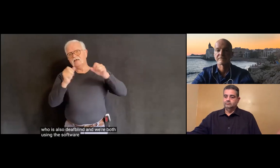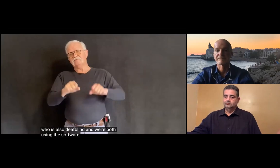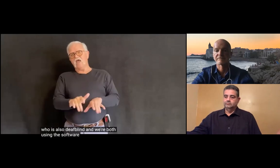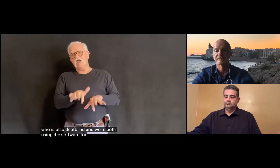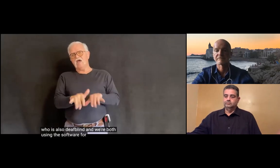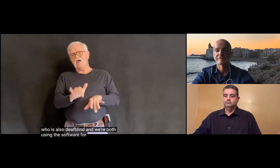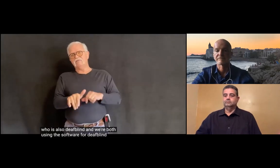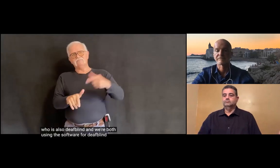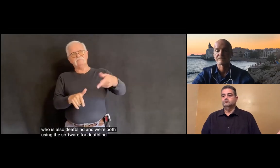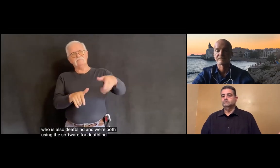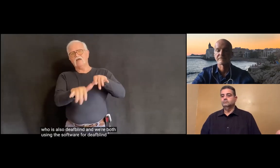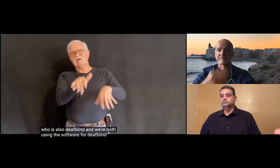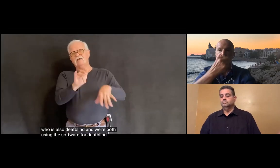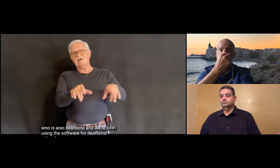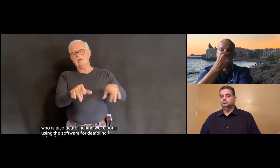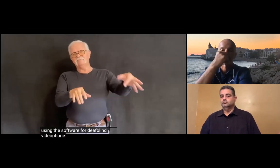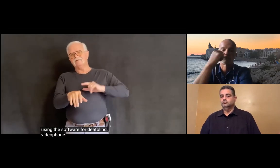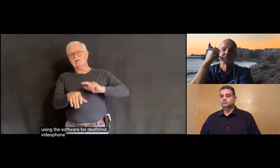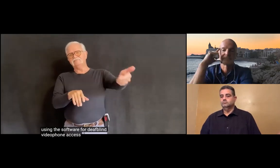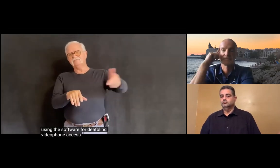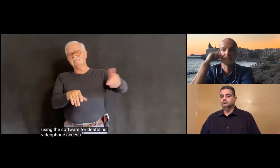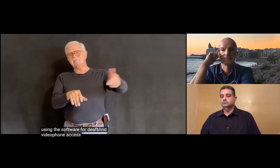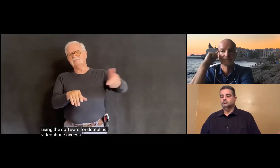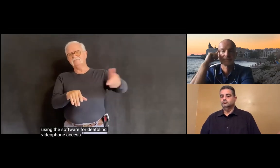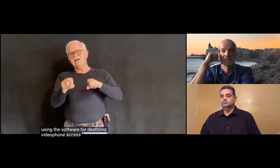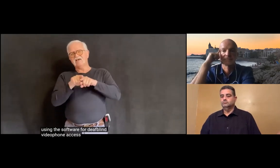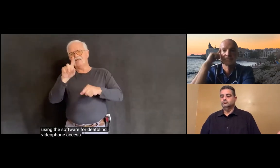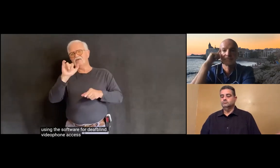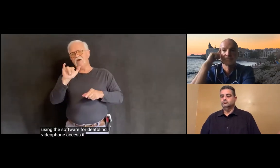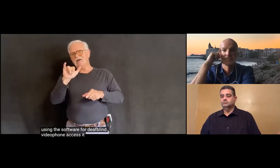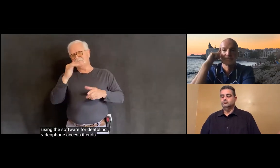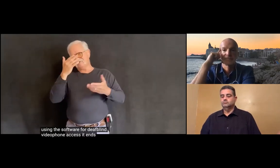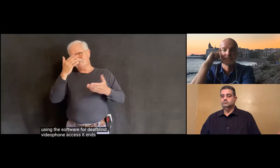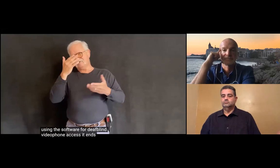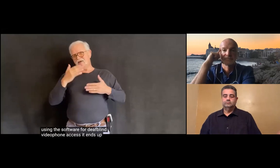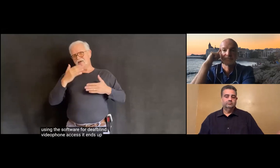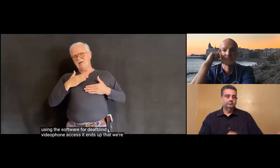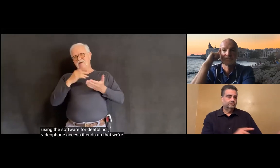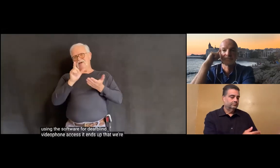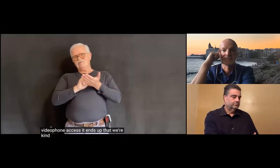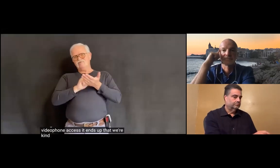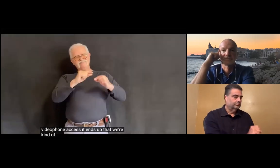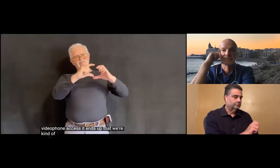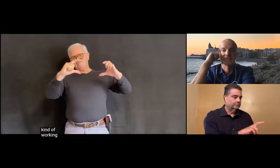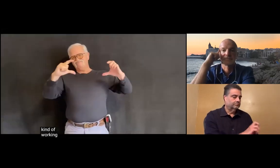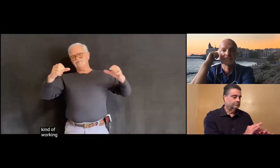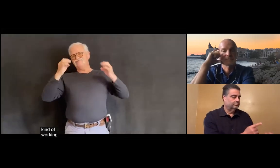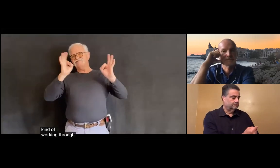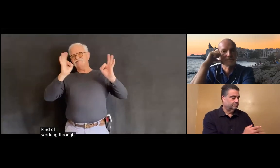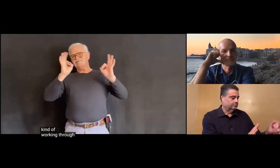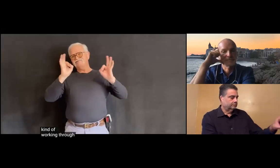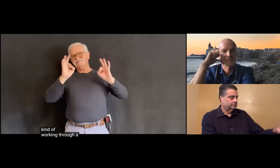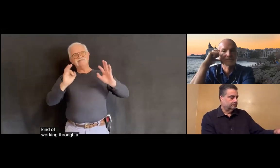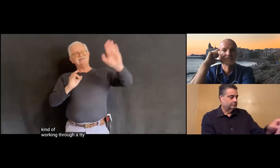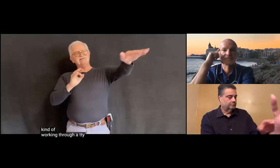for desk one and video home access. It ends up that we could have been working in